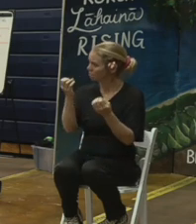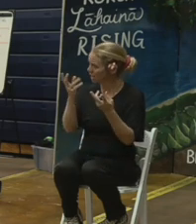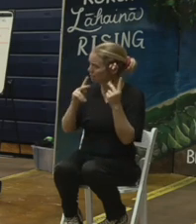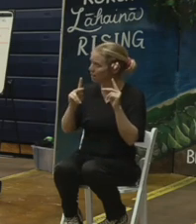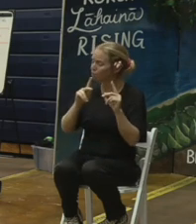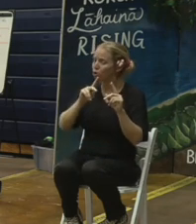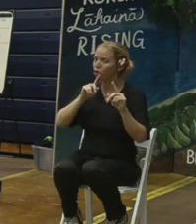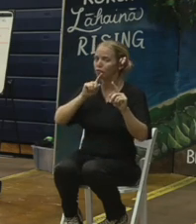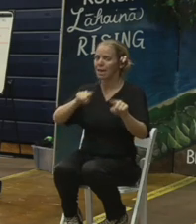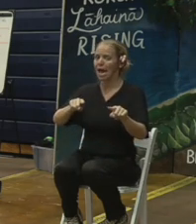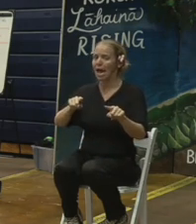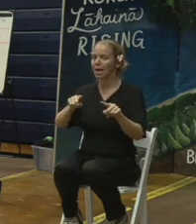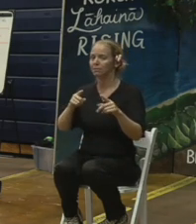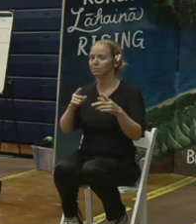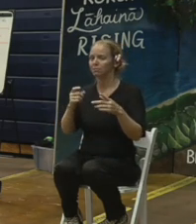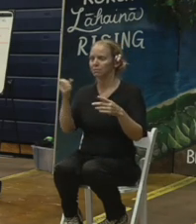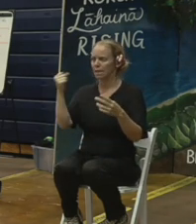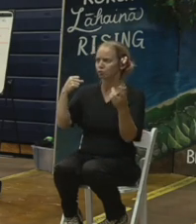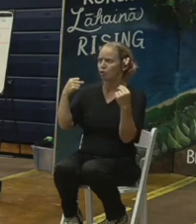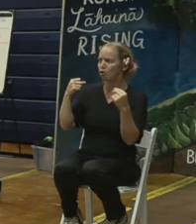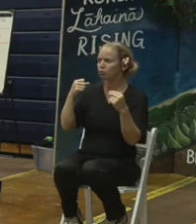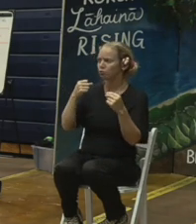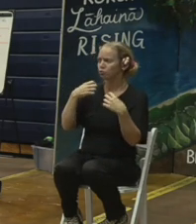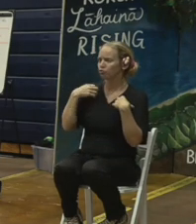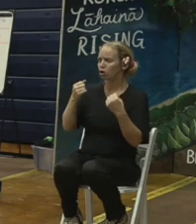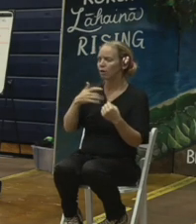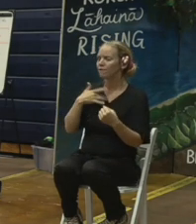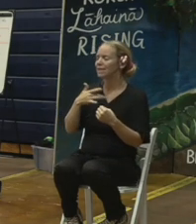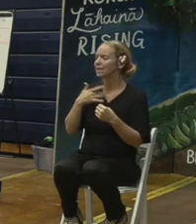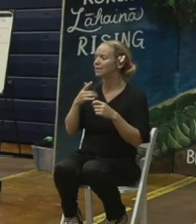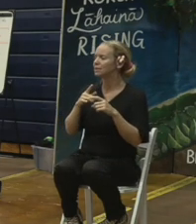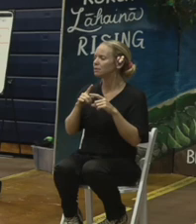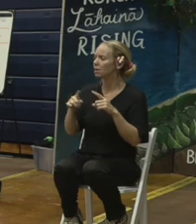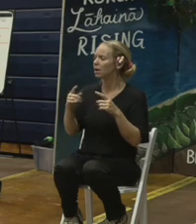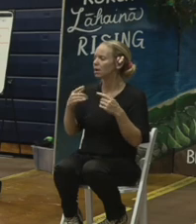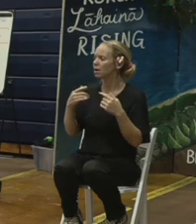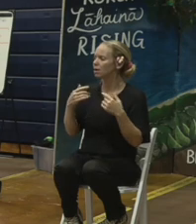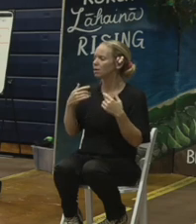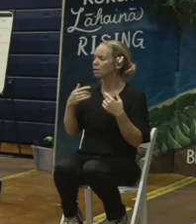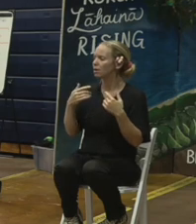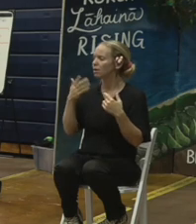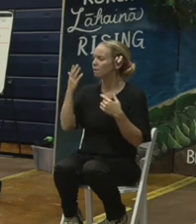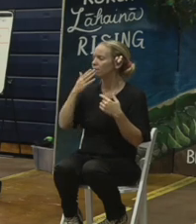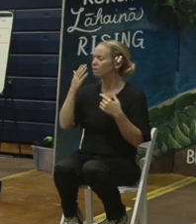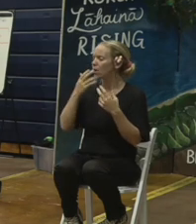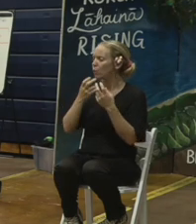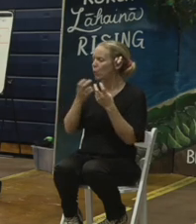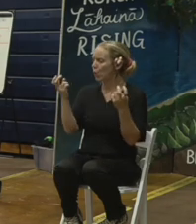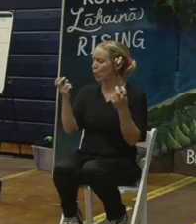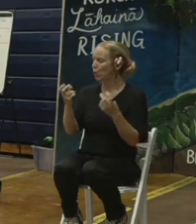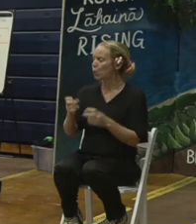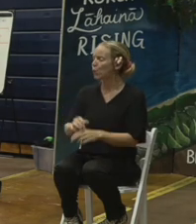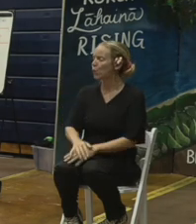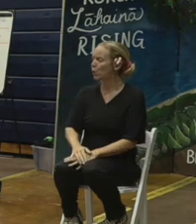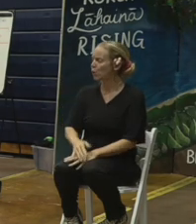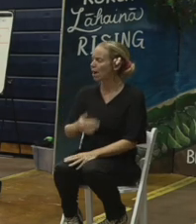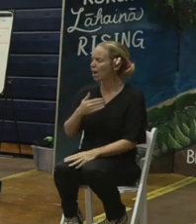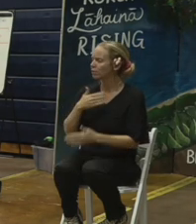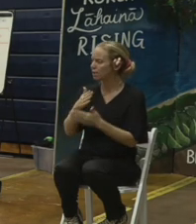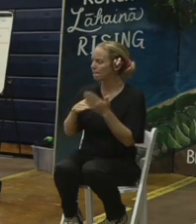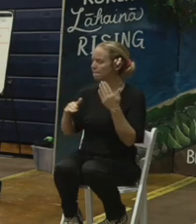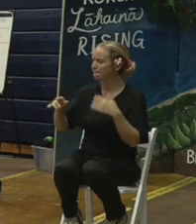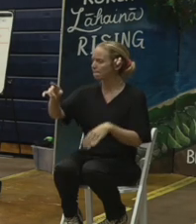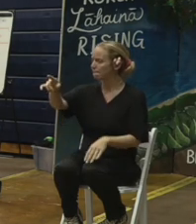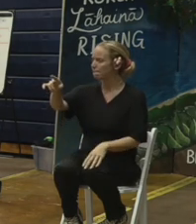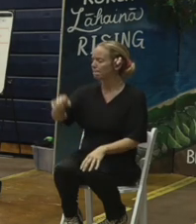for specific to Kaho'olawe. Again, if you have... I see some question sheets in the front row, Josh. Josh, all right. Why